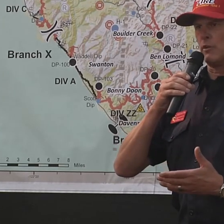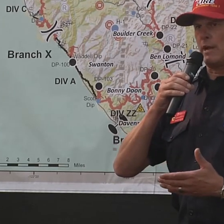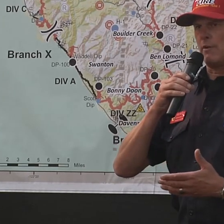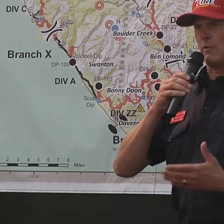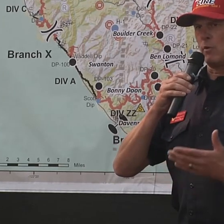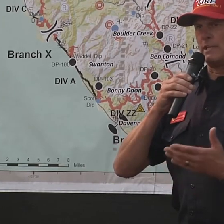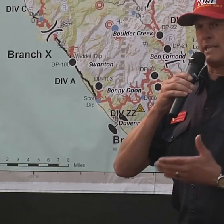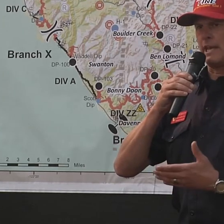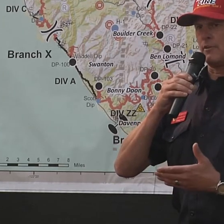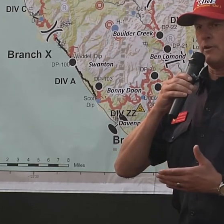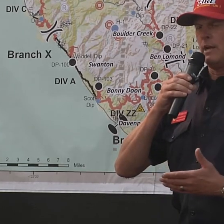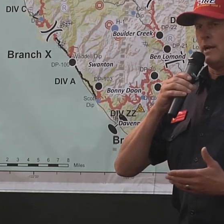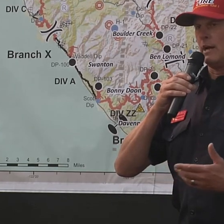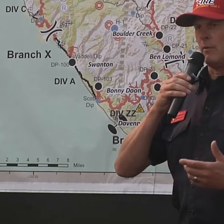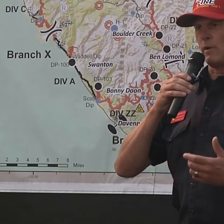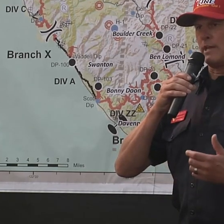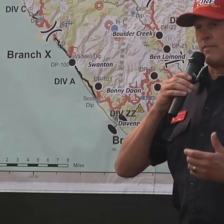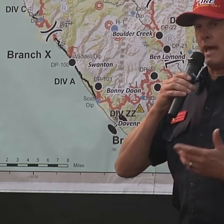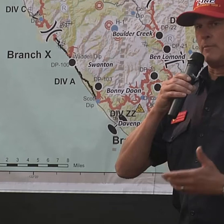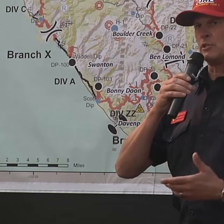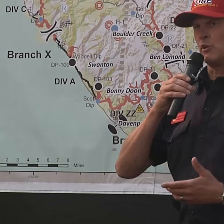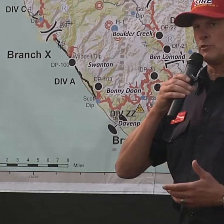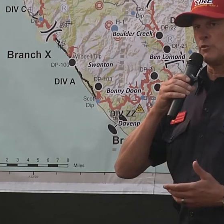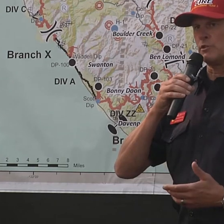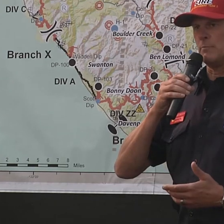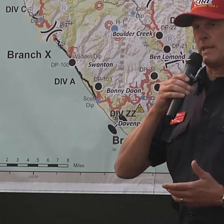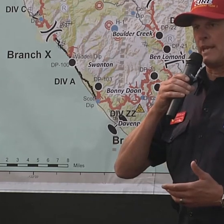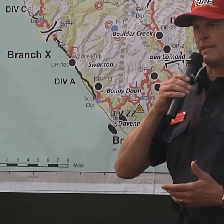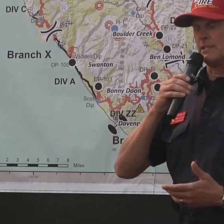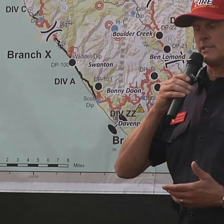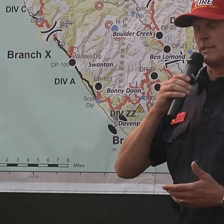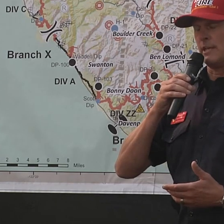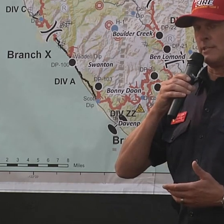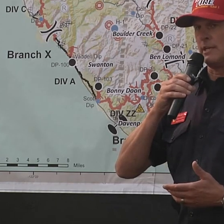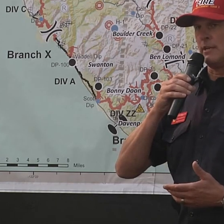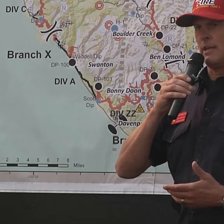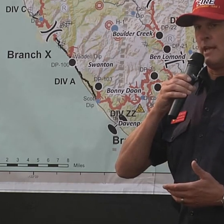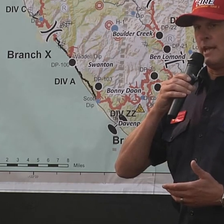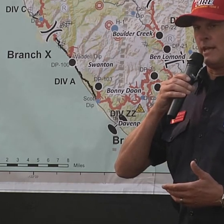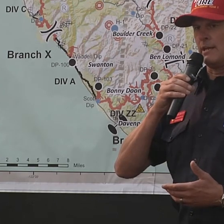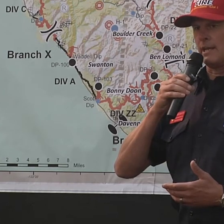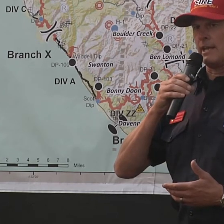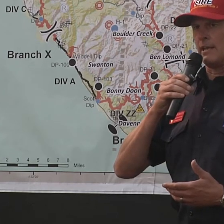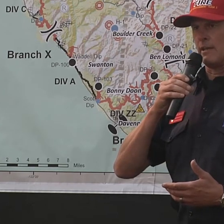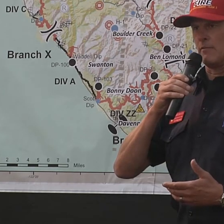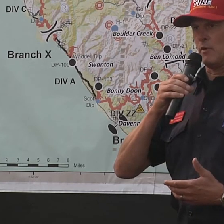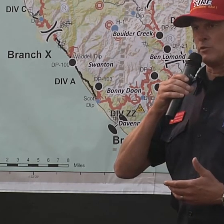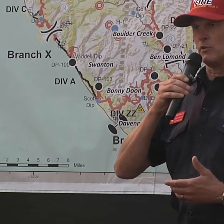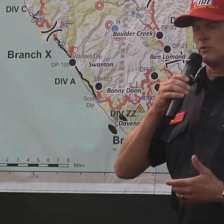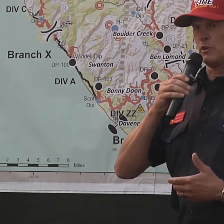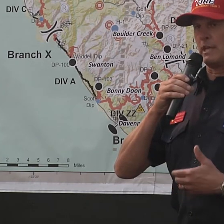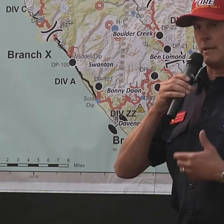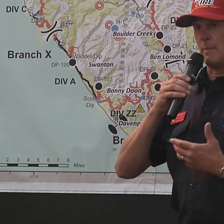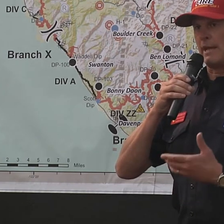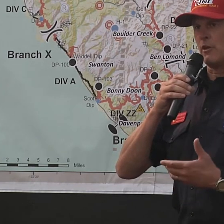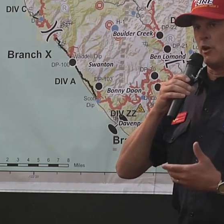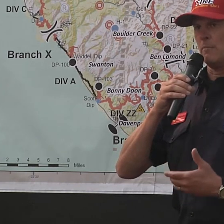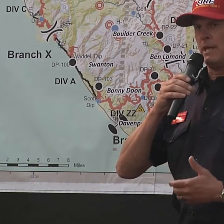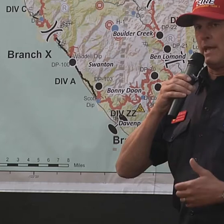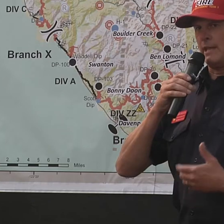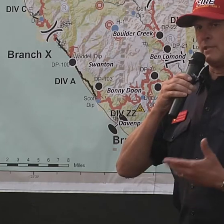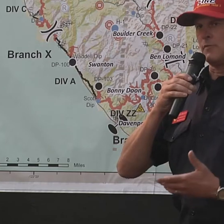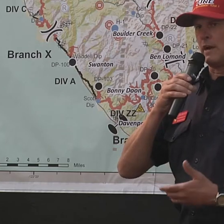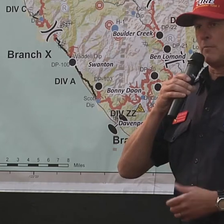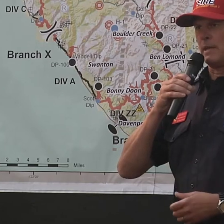of our crews on the ground and working together. We're getting that much closer to mitigating this incident and getting folks closer to getting back